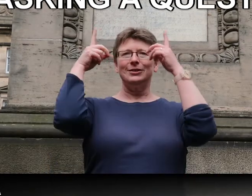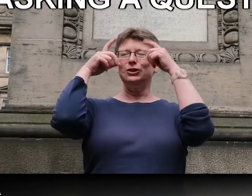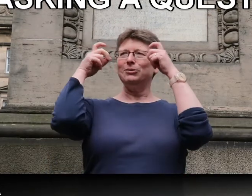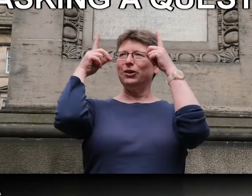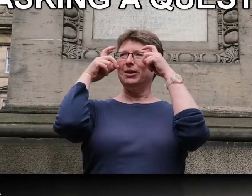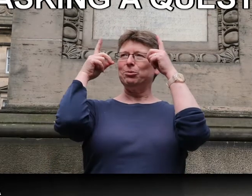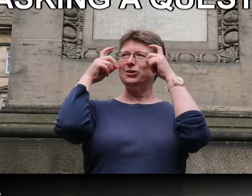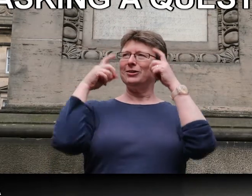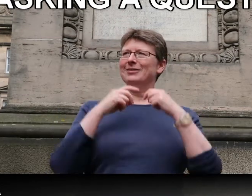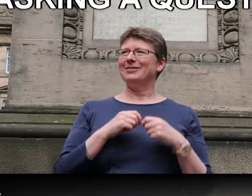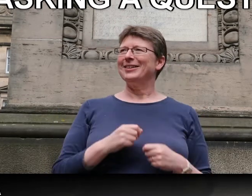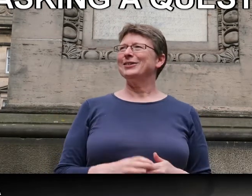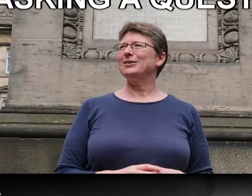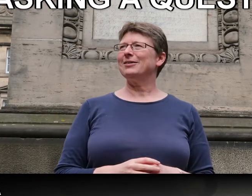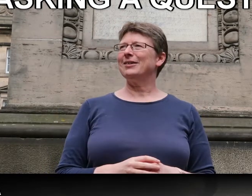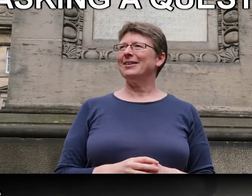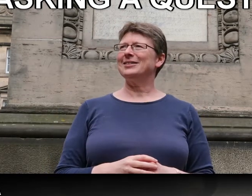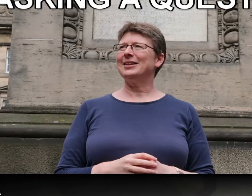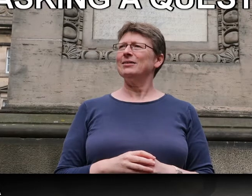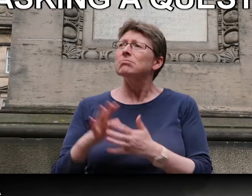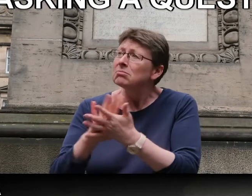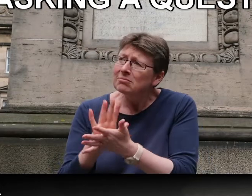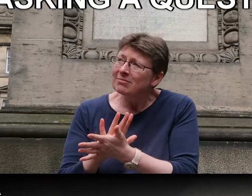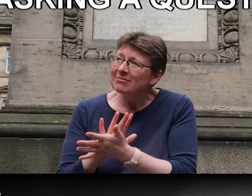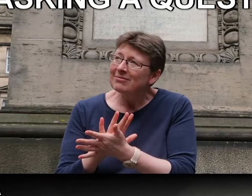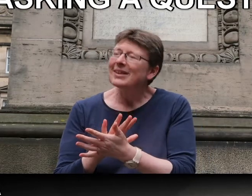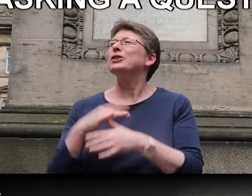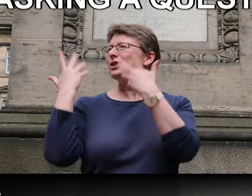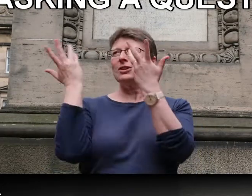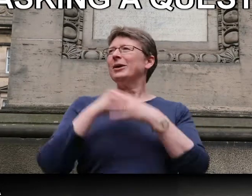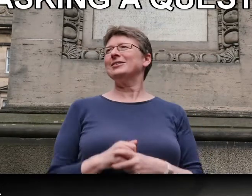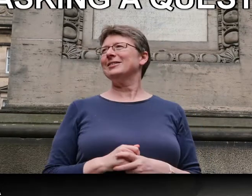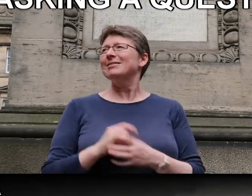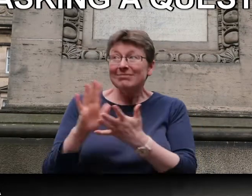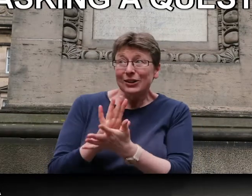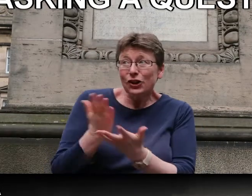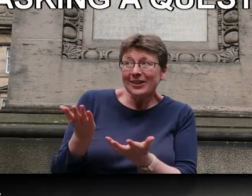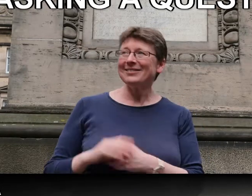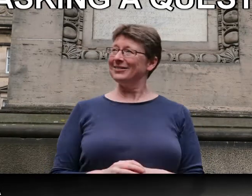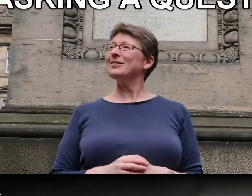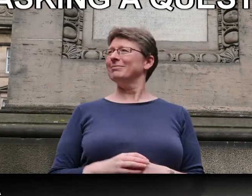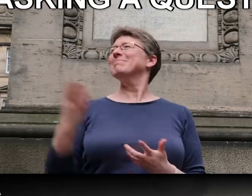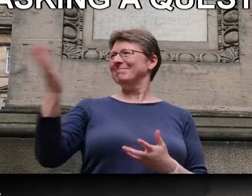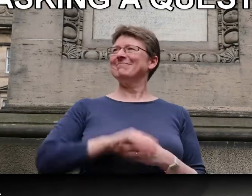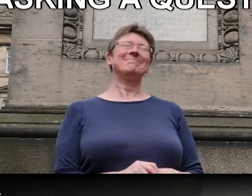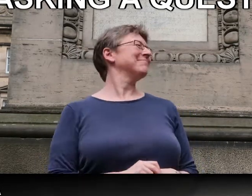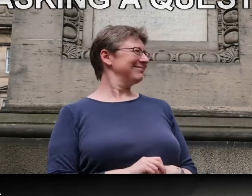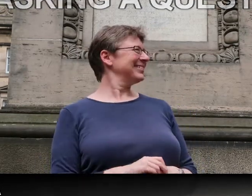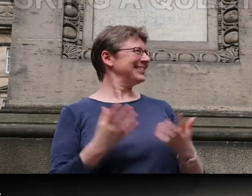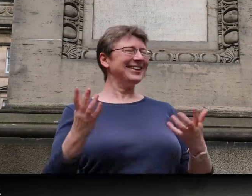It's all to do with your eyebrows. So, actually. So, it's just a question. Do enjoy it? Hmm. That's